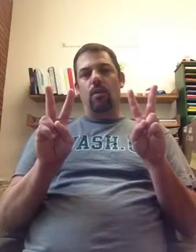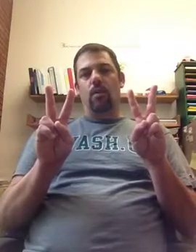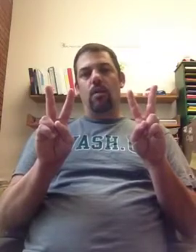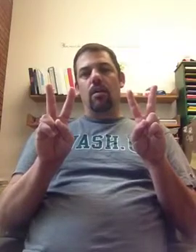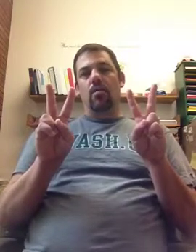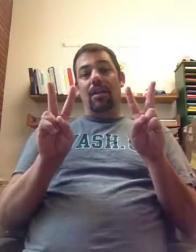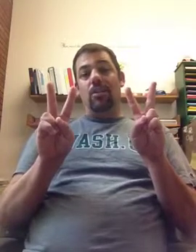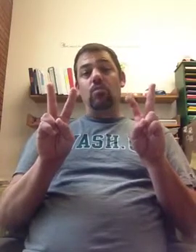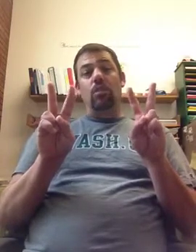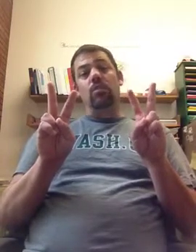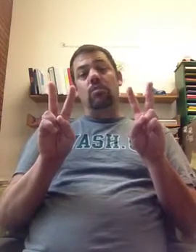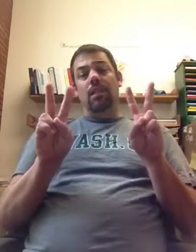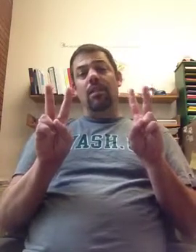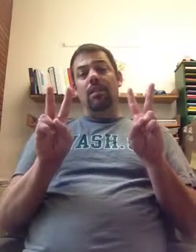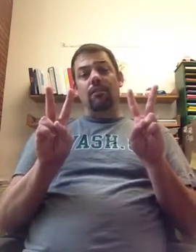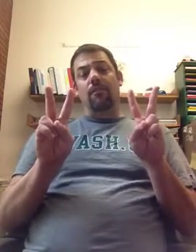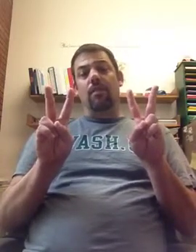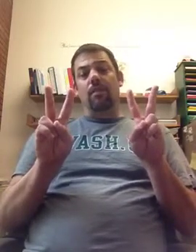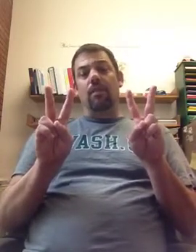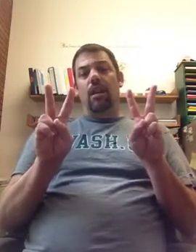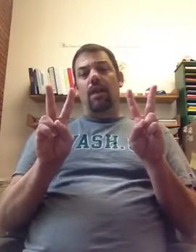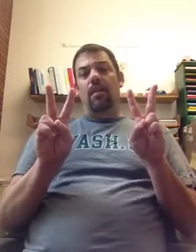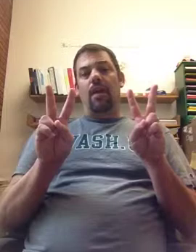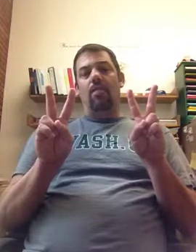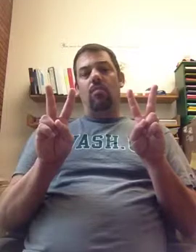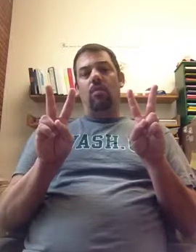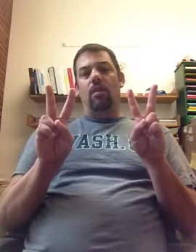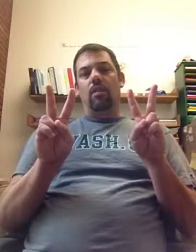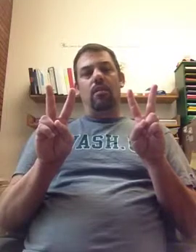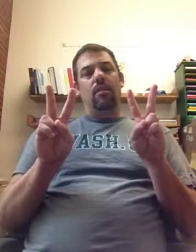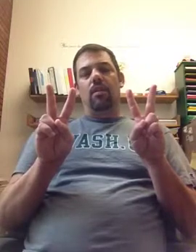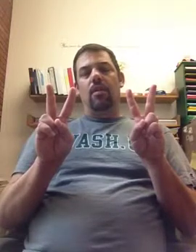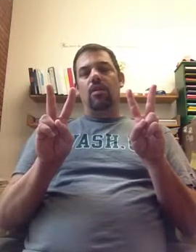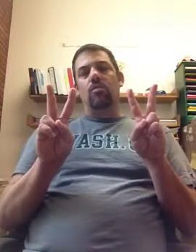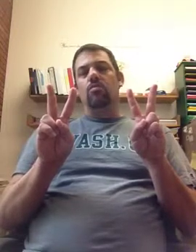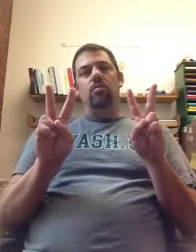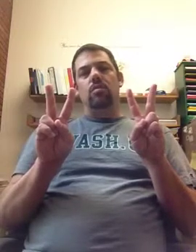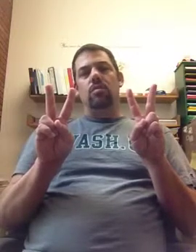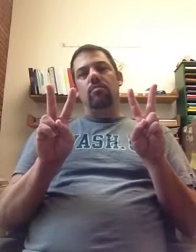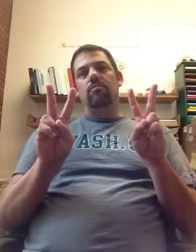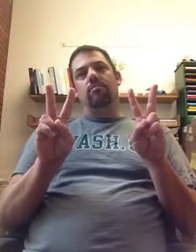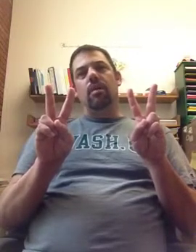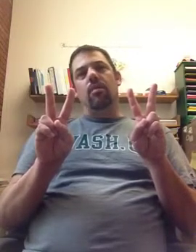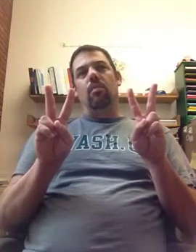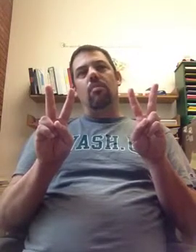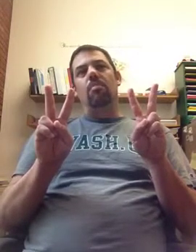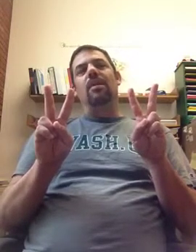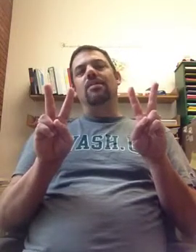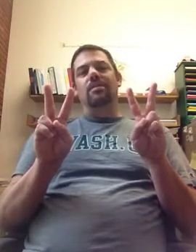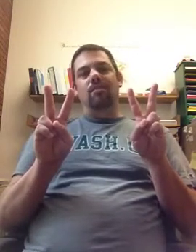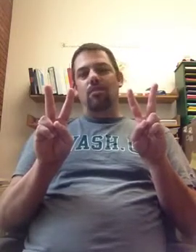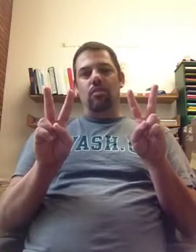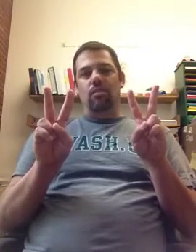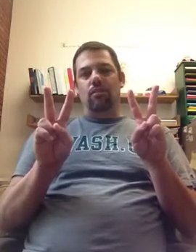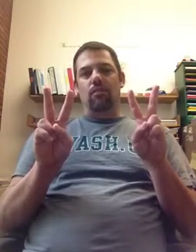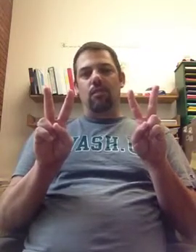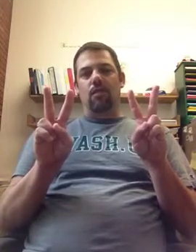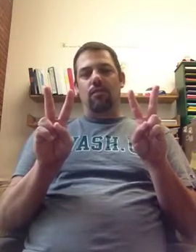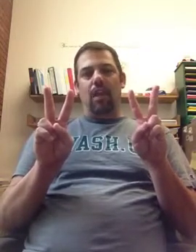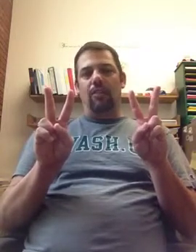But each one is uniquely different. And that is one of the biggest inventions of life